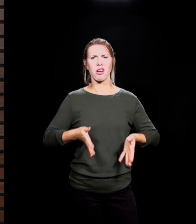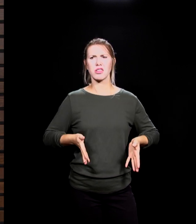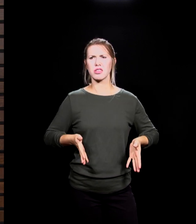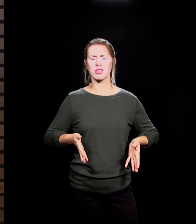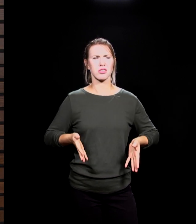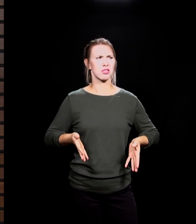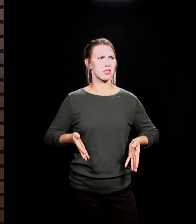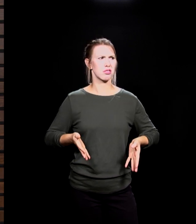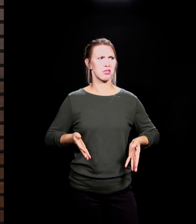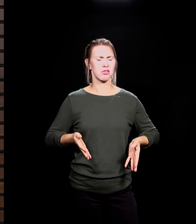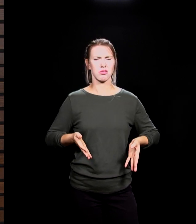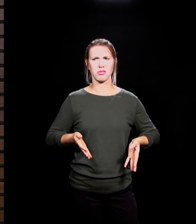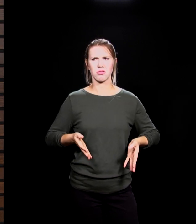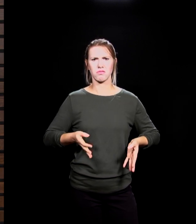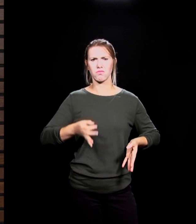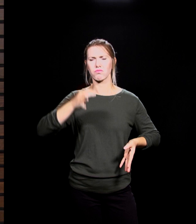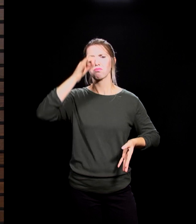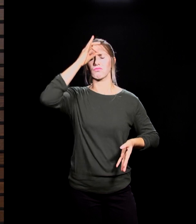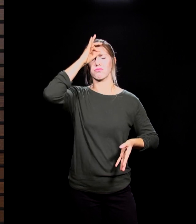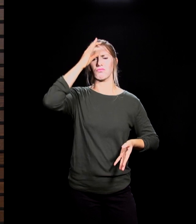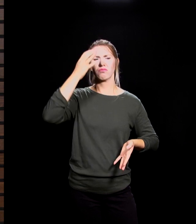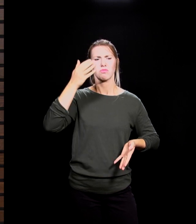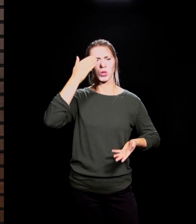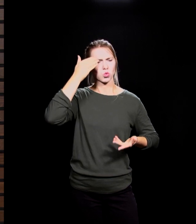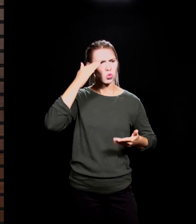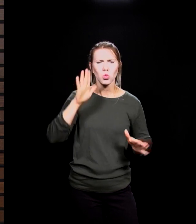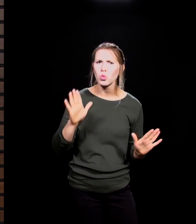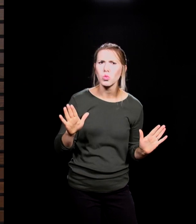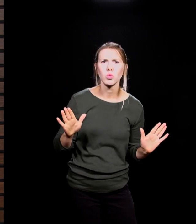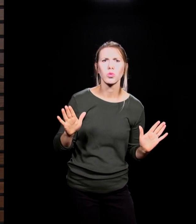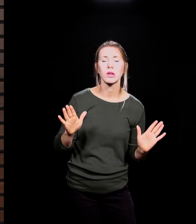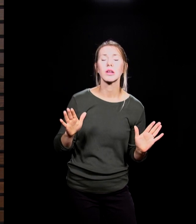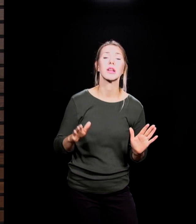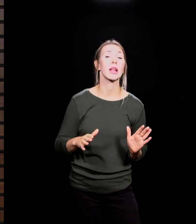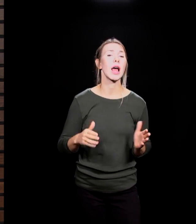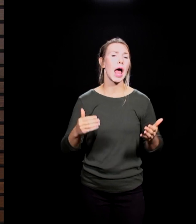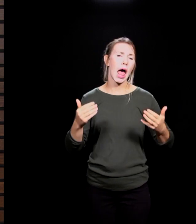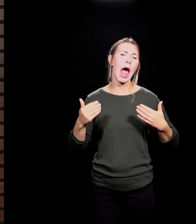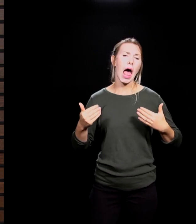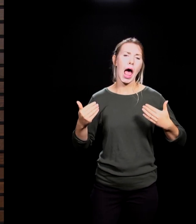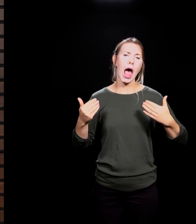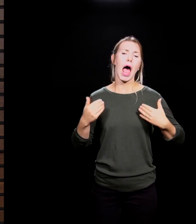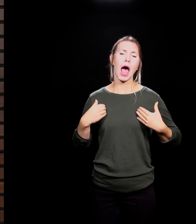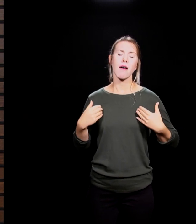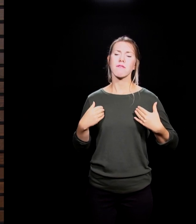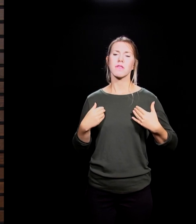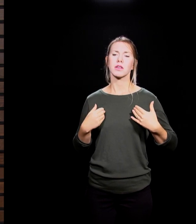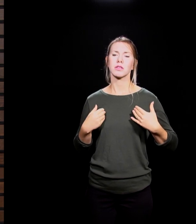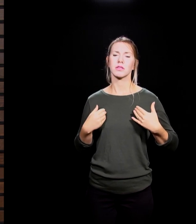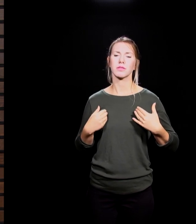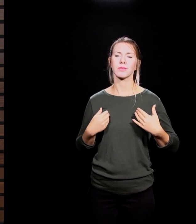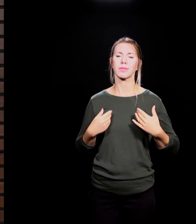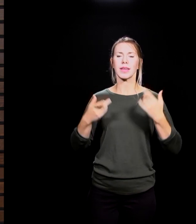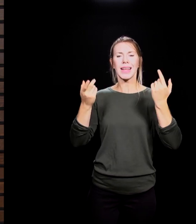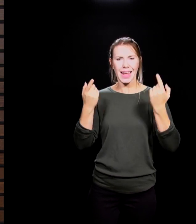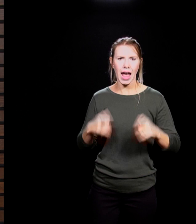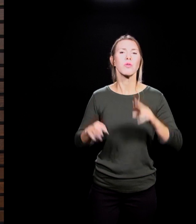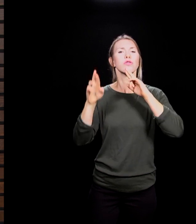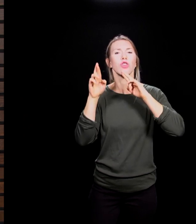message and you've heard the fact that there are consequences because we have separated ourselves from God. But you've also heard there's hope and